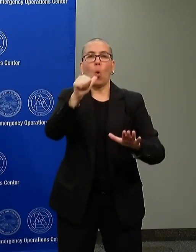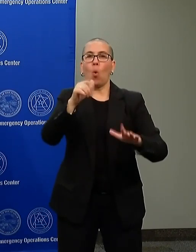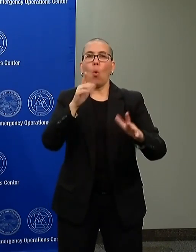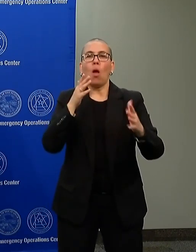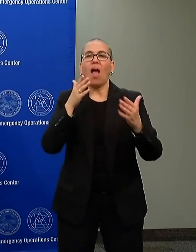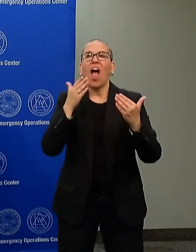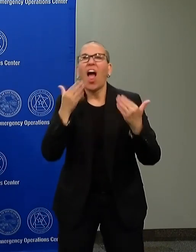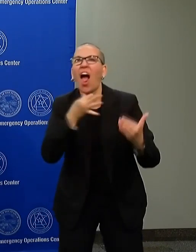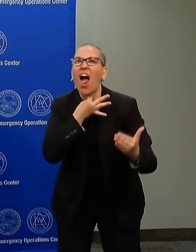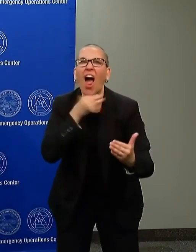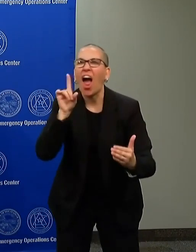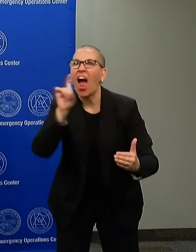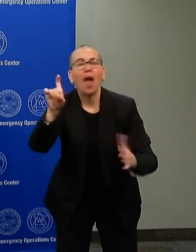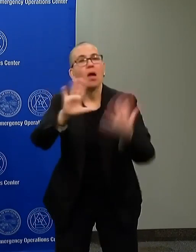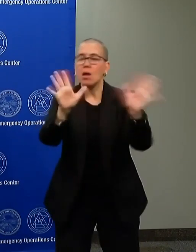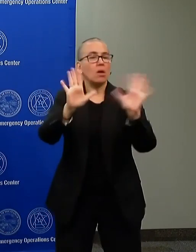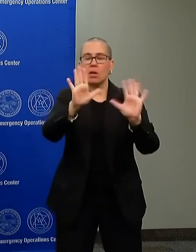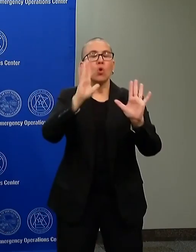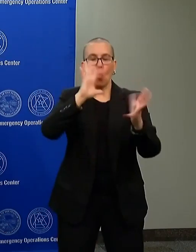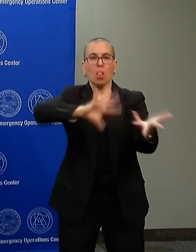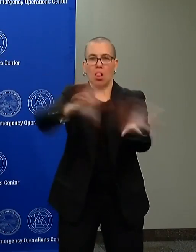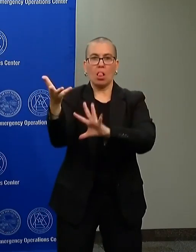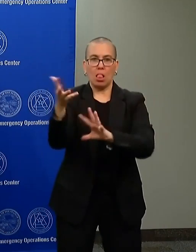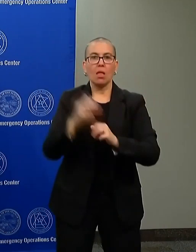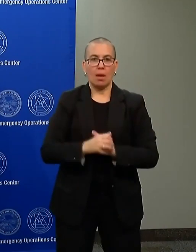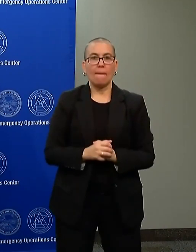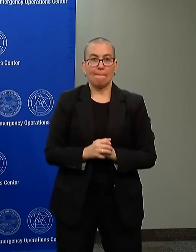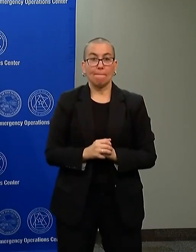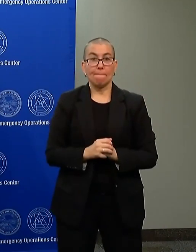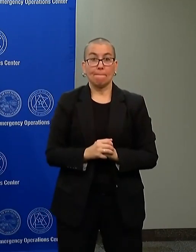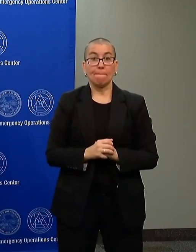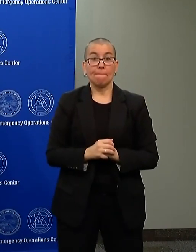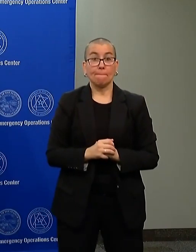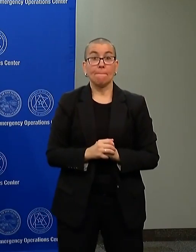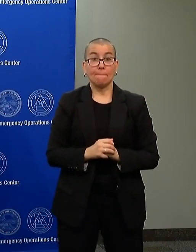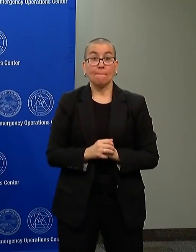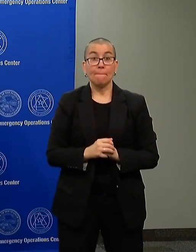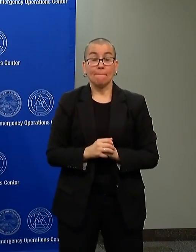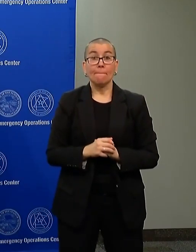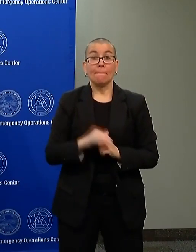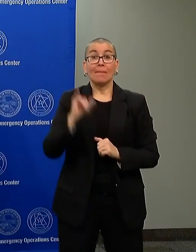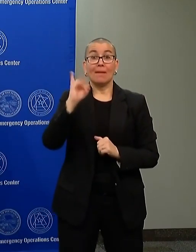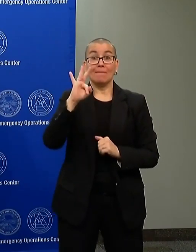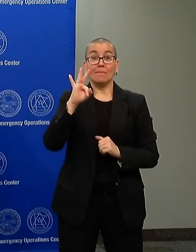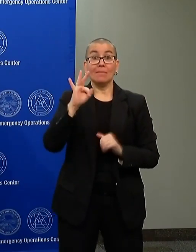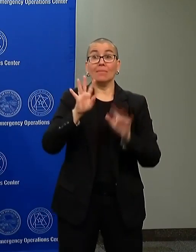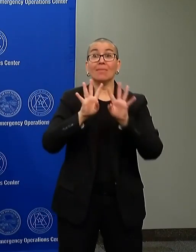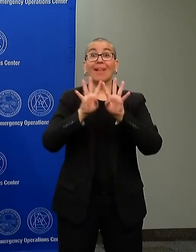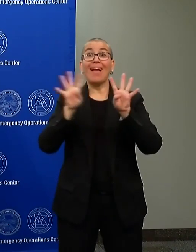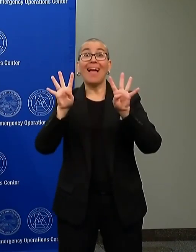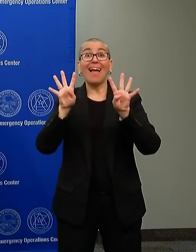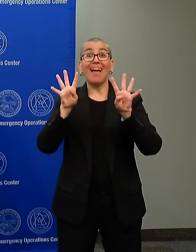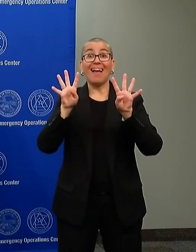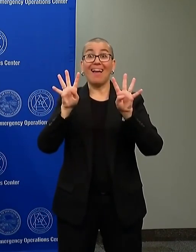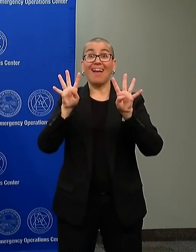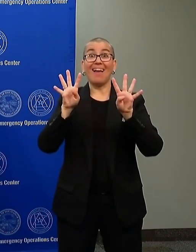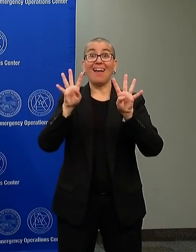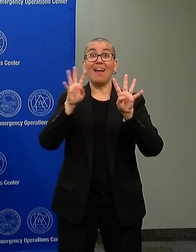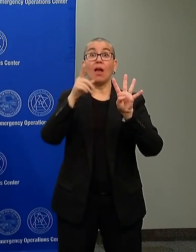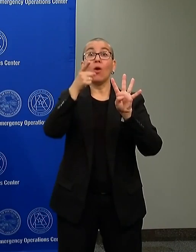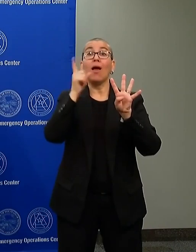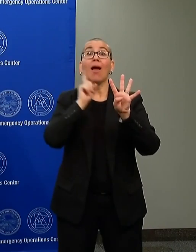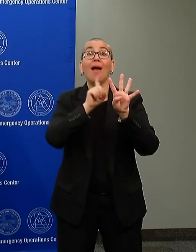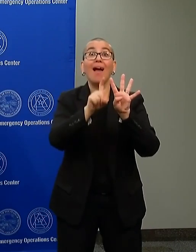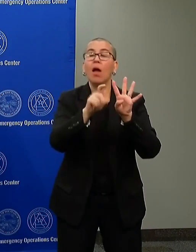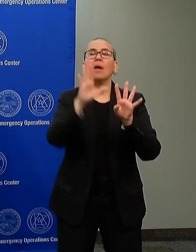arresting someone who is in a force wants to break the line. And what we're talking about is under the tactics that they use, if we step into a crowd who's someone who threw a